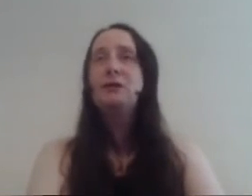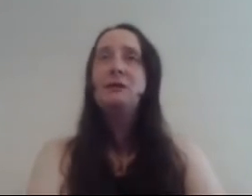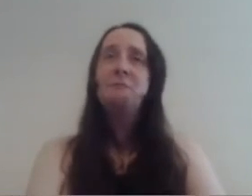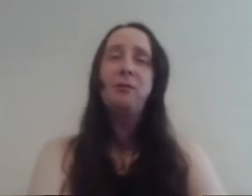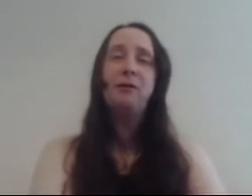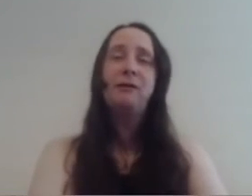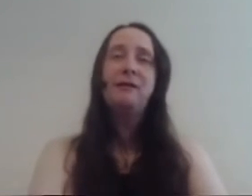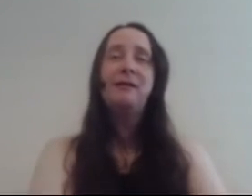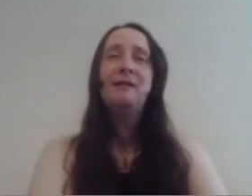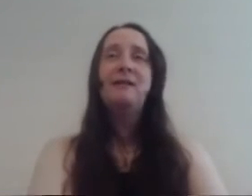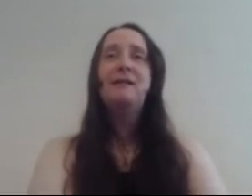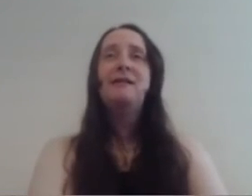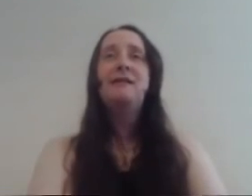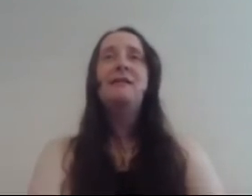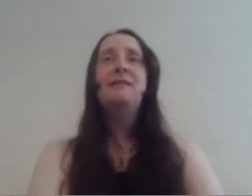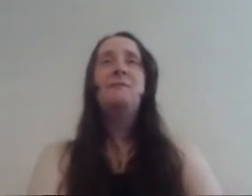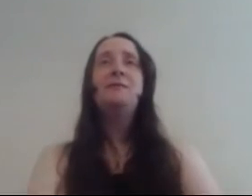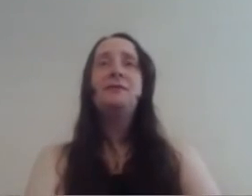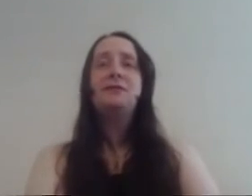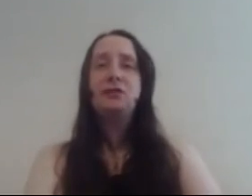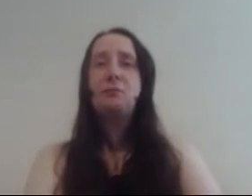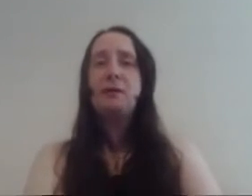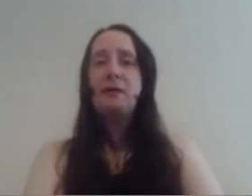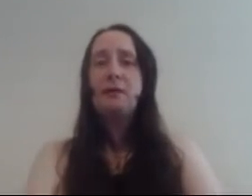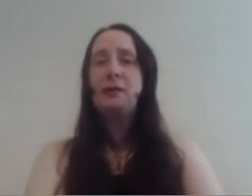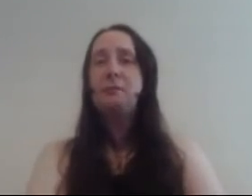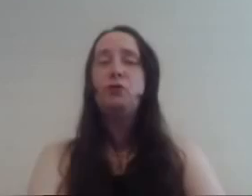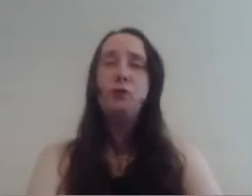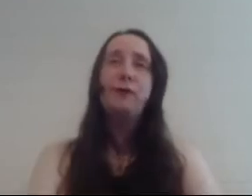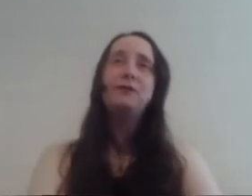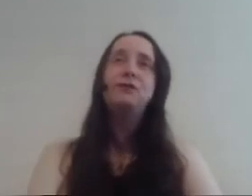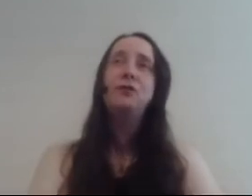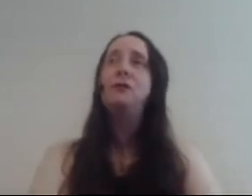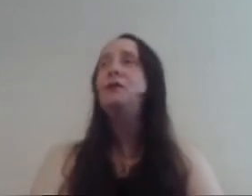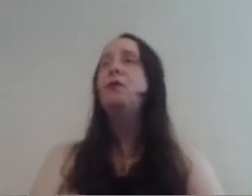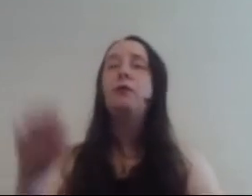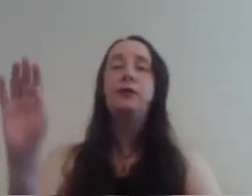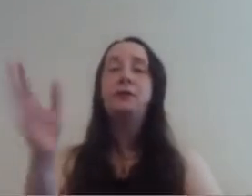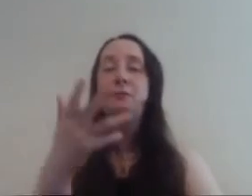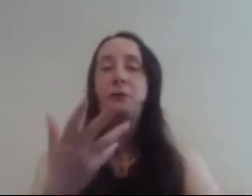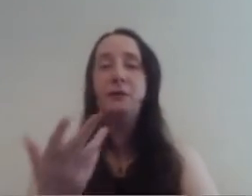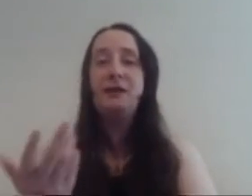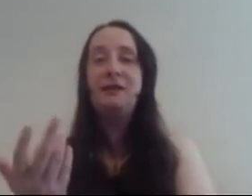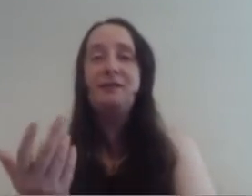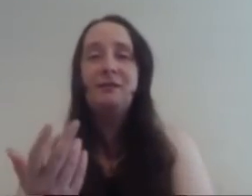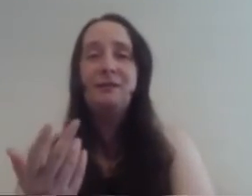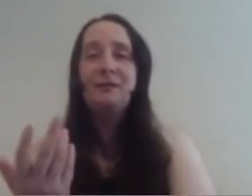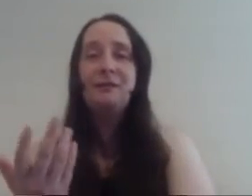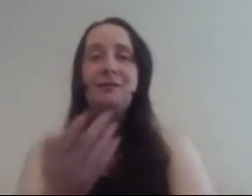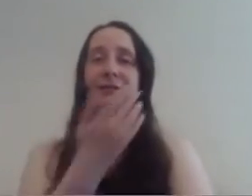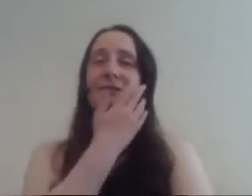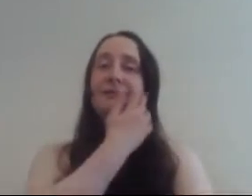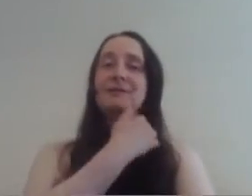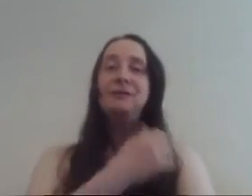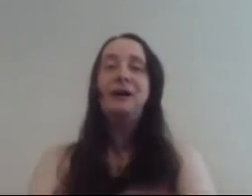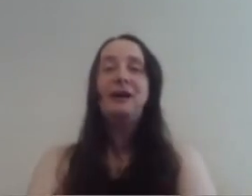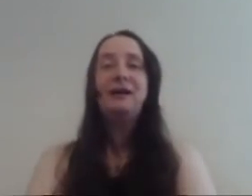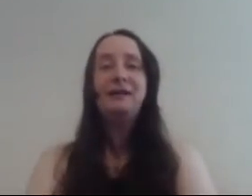but if Maleficent gets her child back then I'll be two villains doing and then all three of them are away so aye